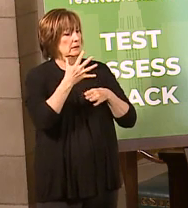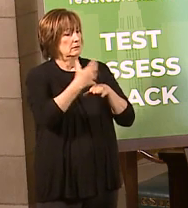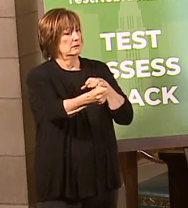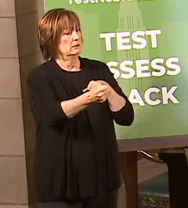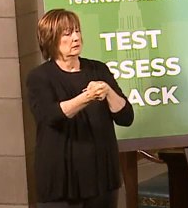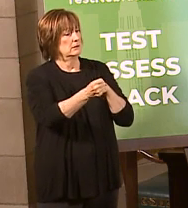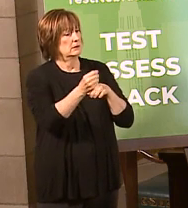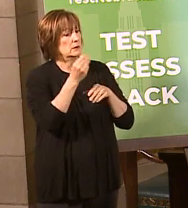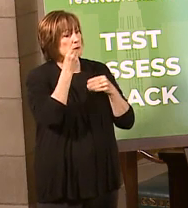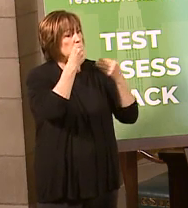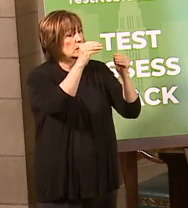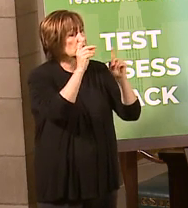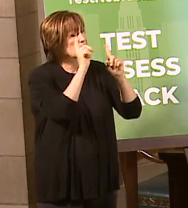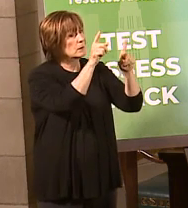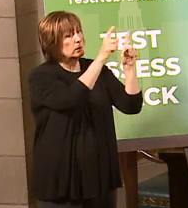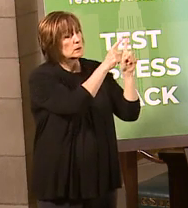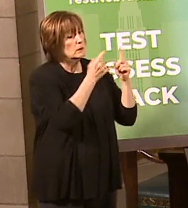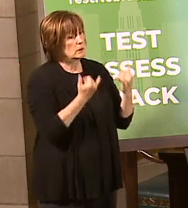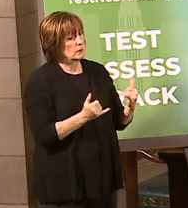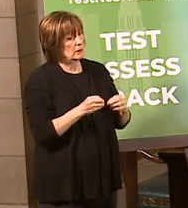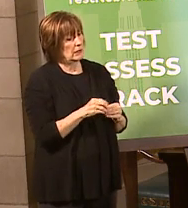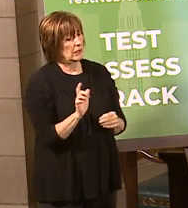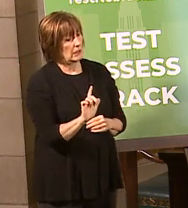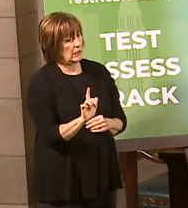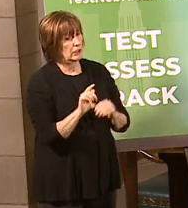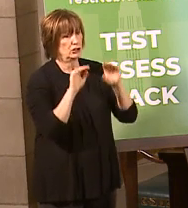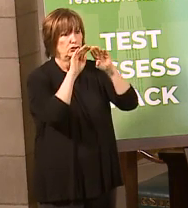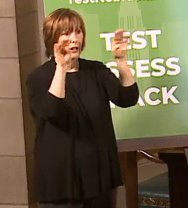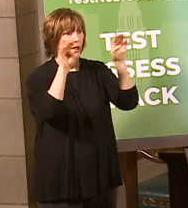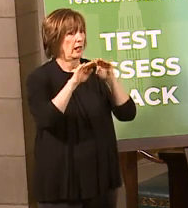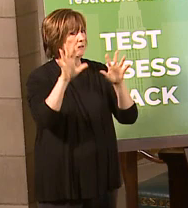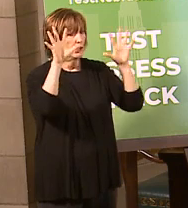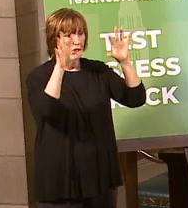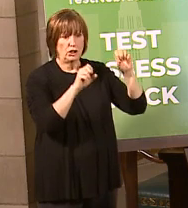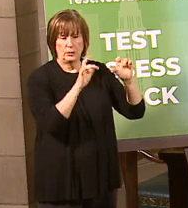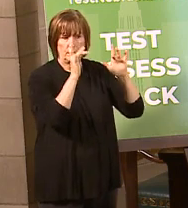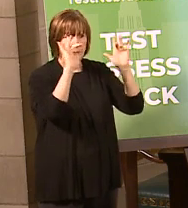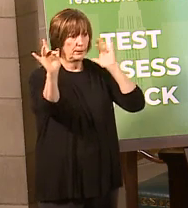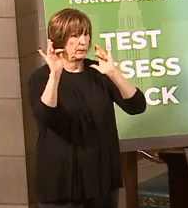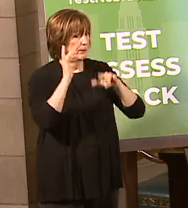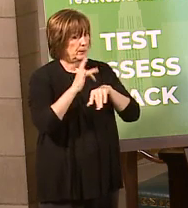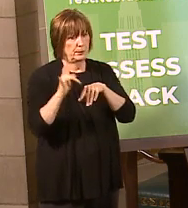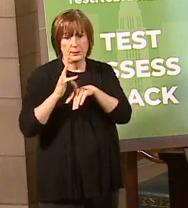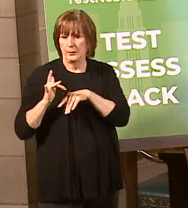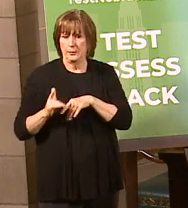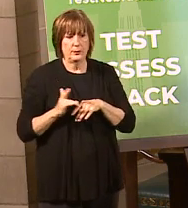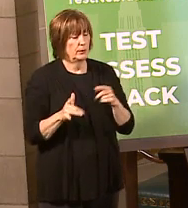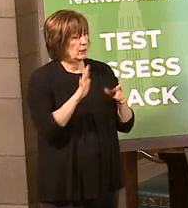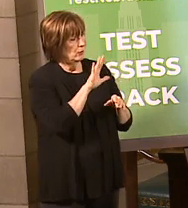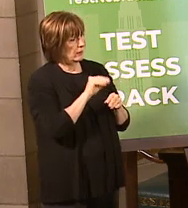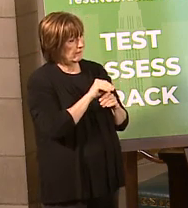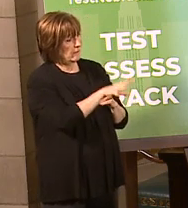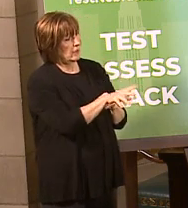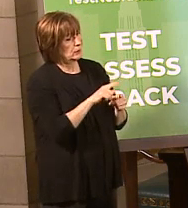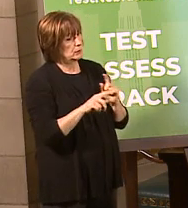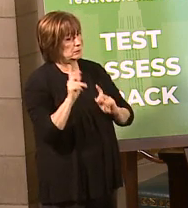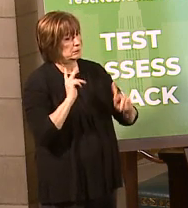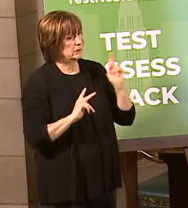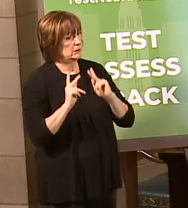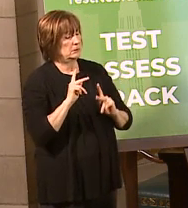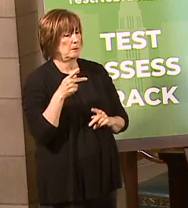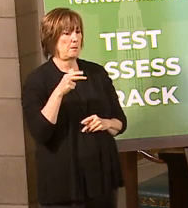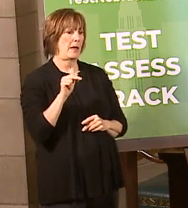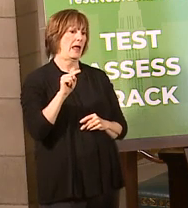if you go to some of the grocery stores here in Lincoln specifically, shelves are clear, you know, meat's gone. What is your advice to people in terms of, like, panic